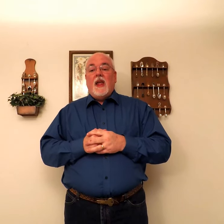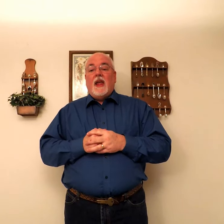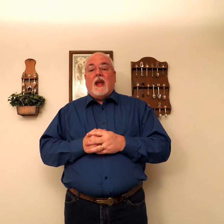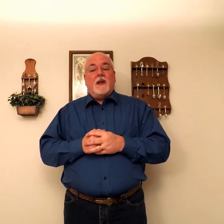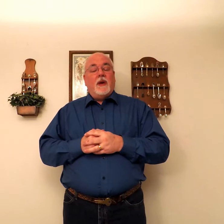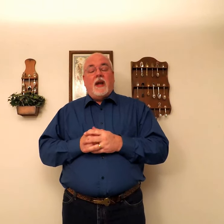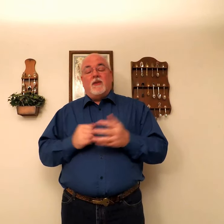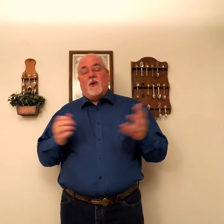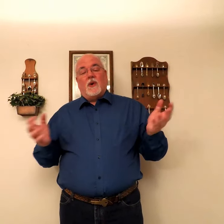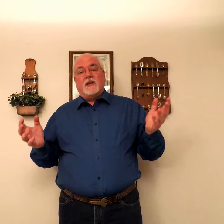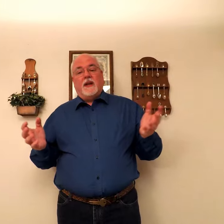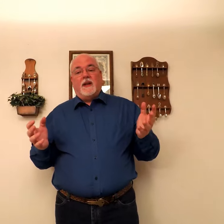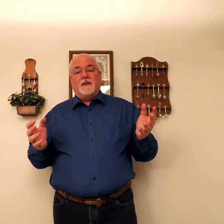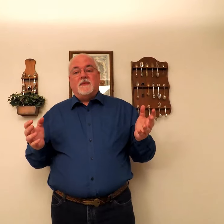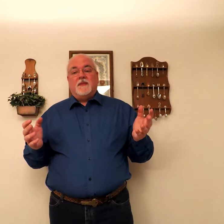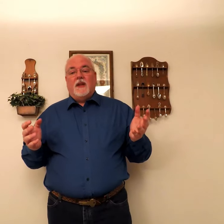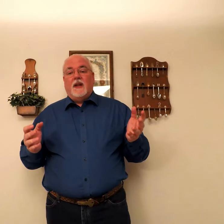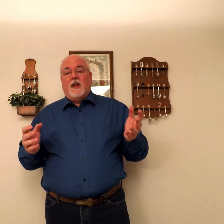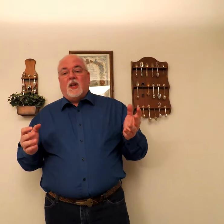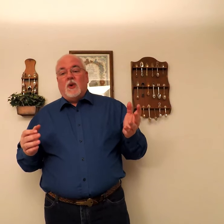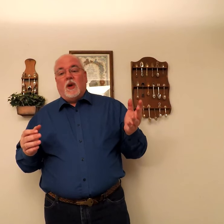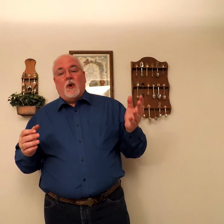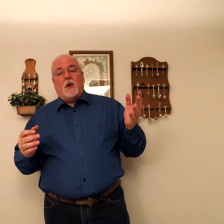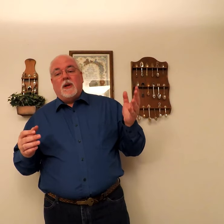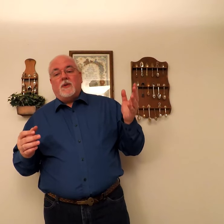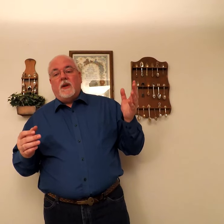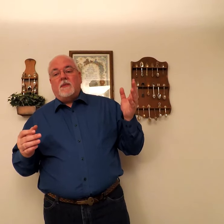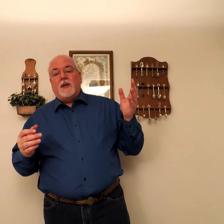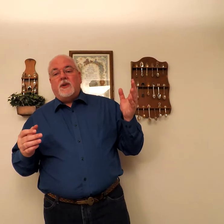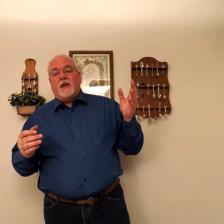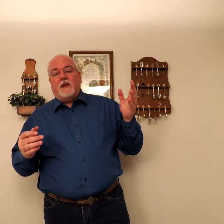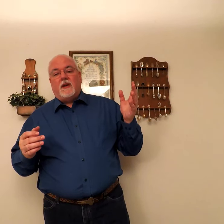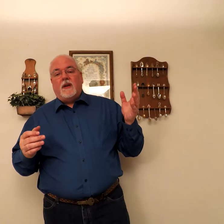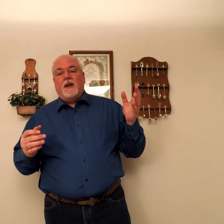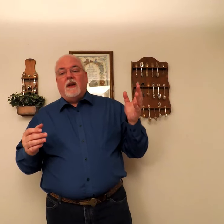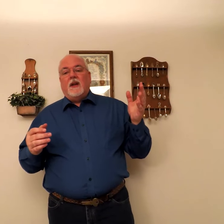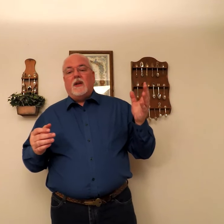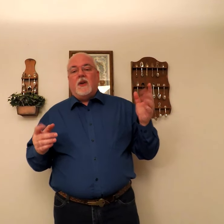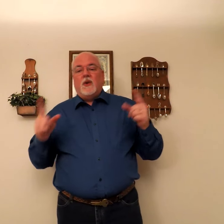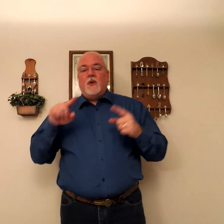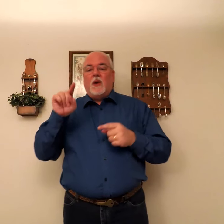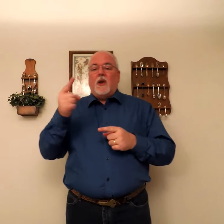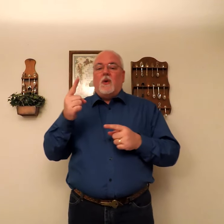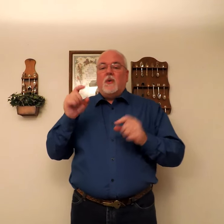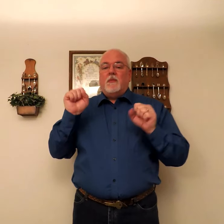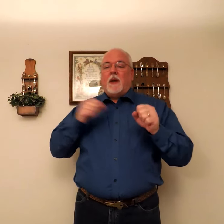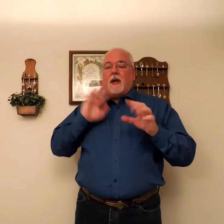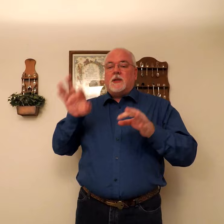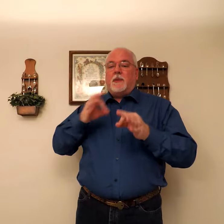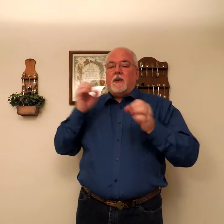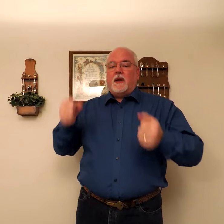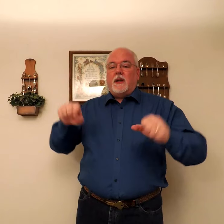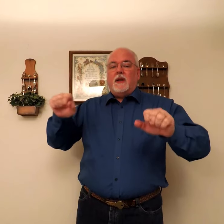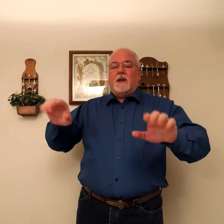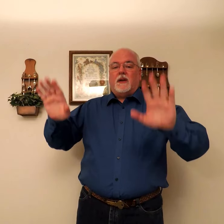And then we have the course again. You alone are my strength. My shield. To you alone. May my spirit yield.